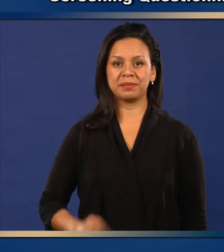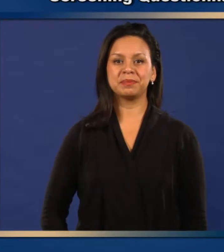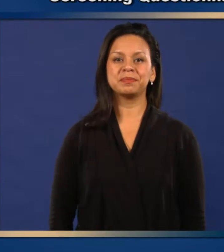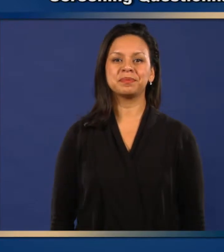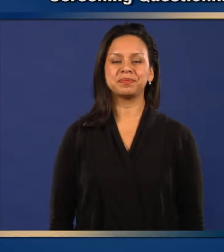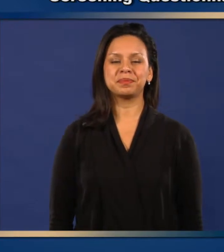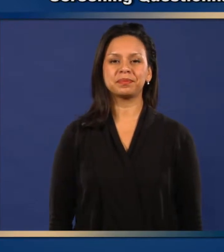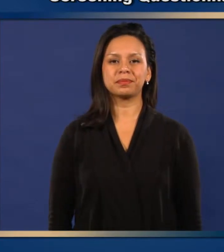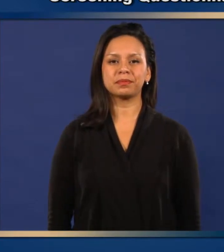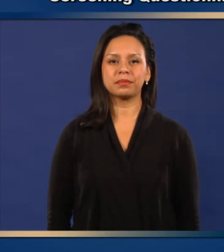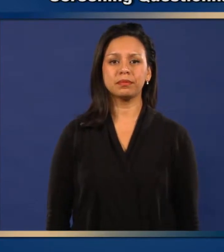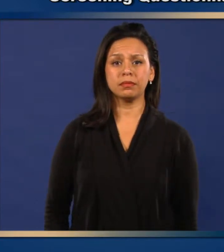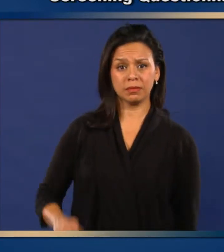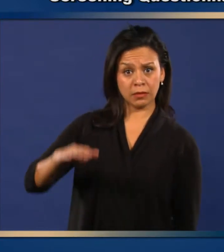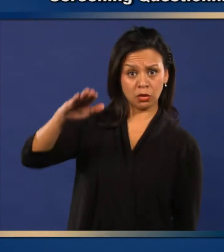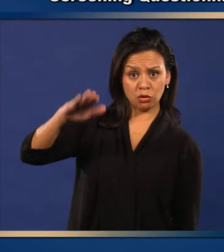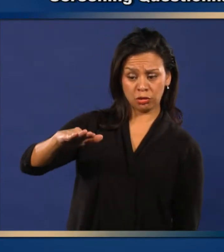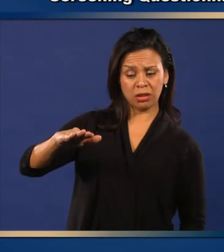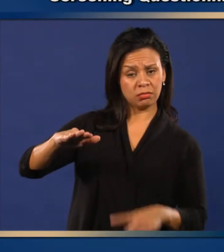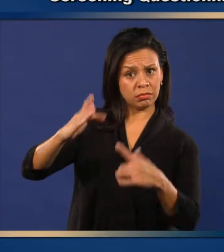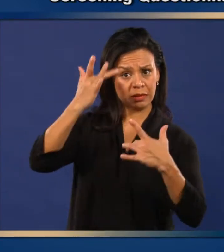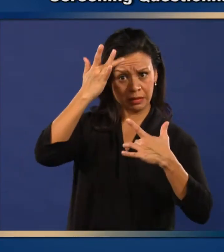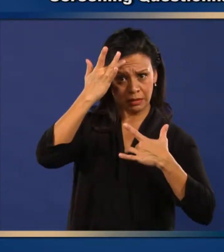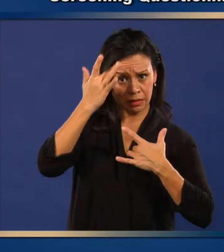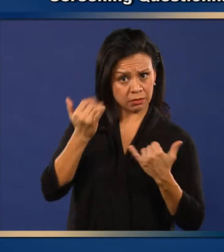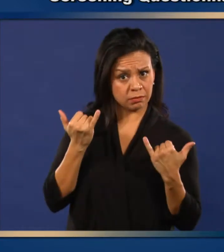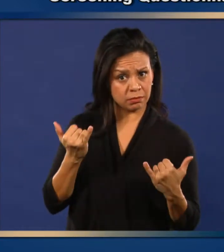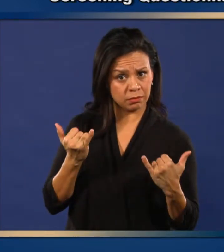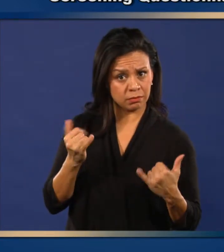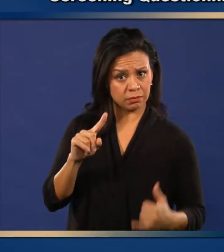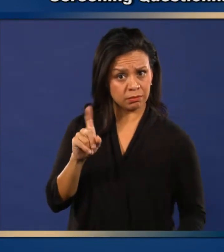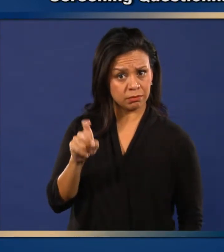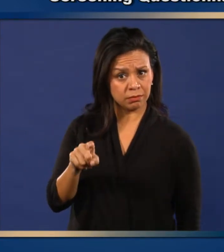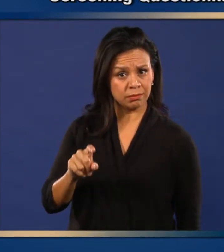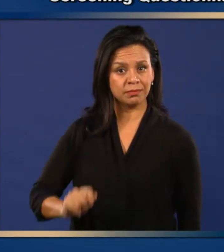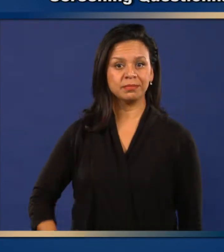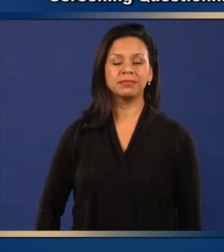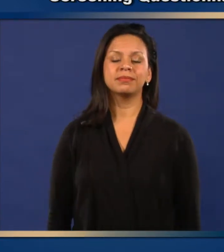Number 1. Is the child sick today?